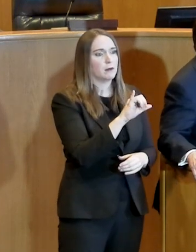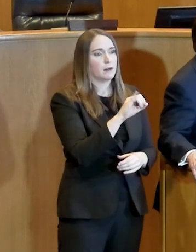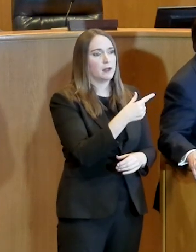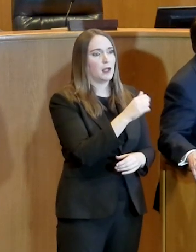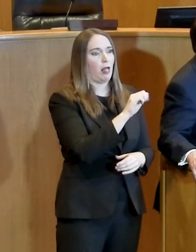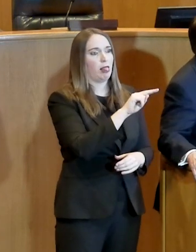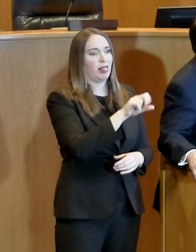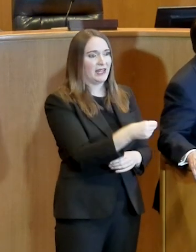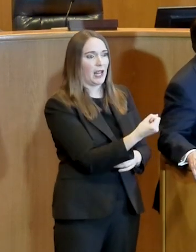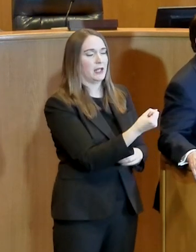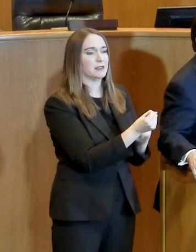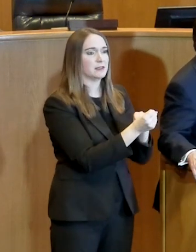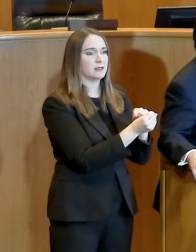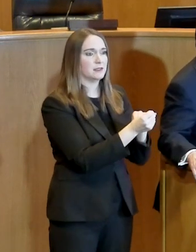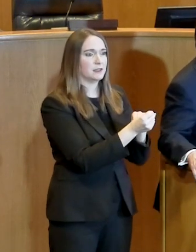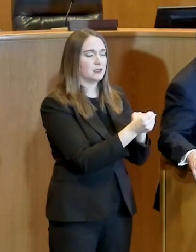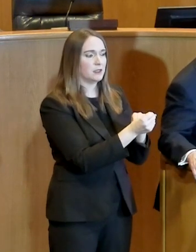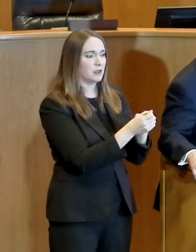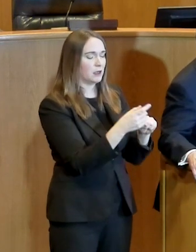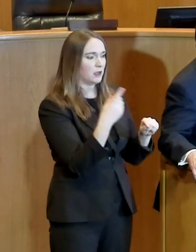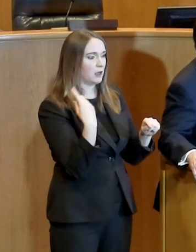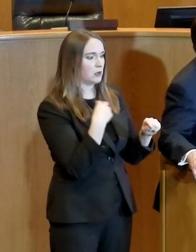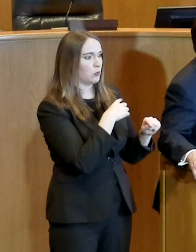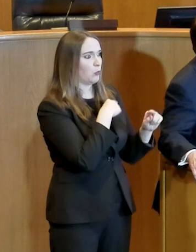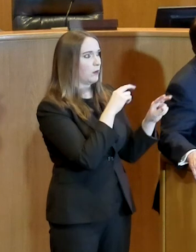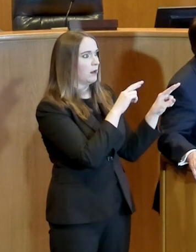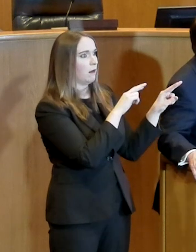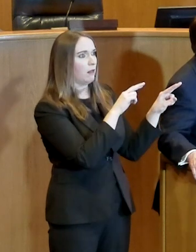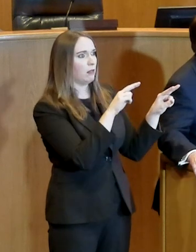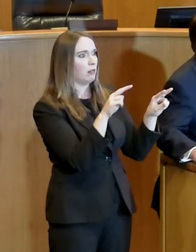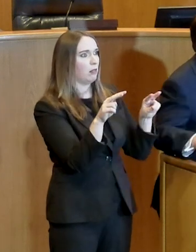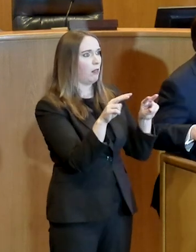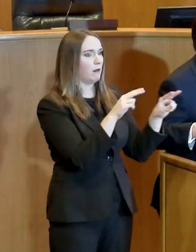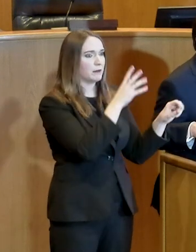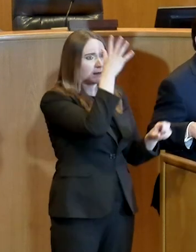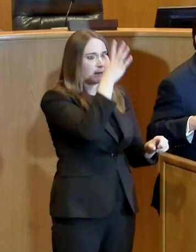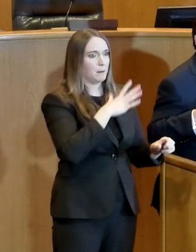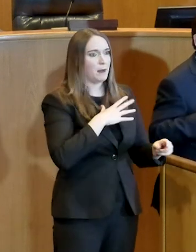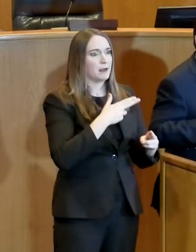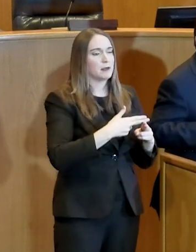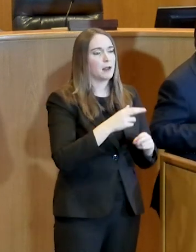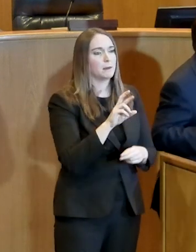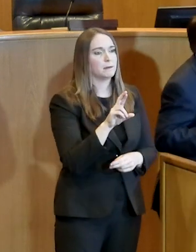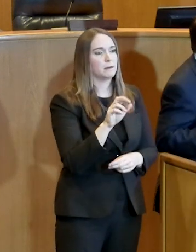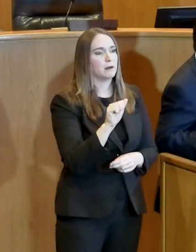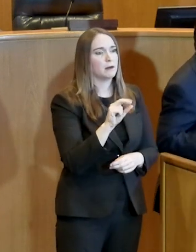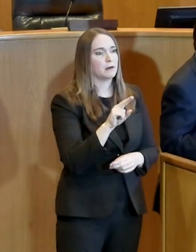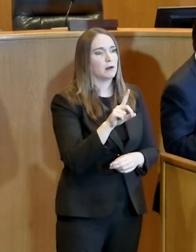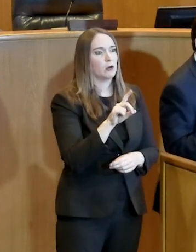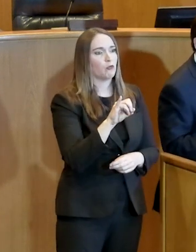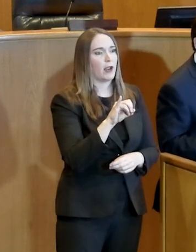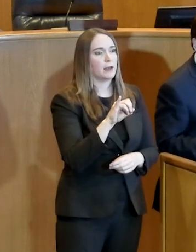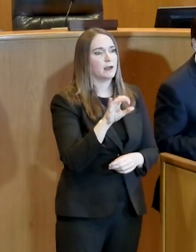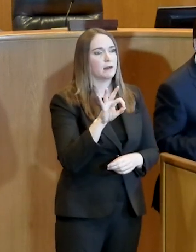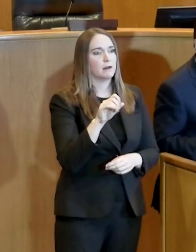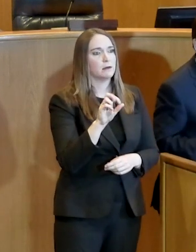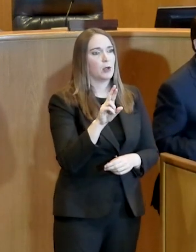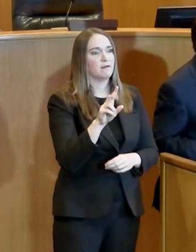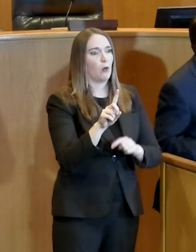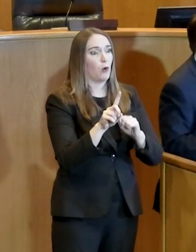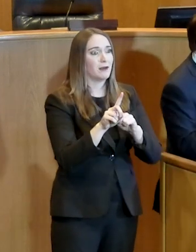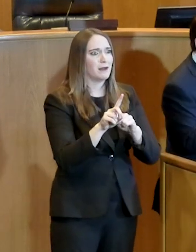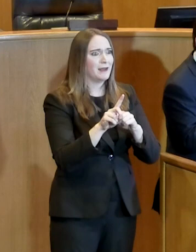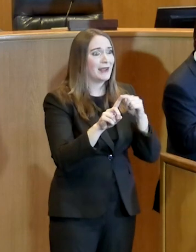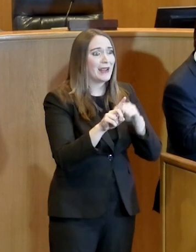Well, we were amazed at the innovation of Randy Ford there. He already had made a drive-thru lane,